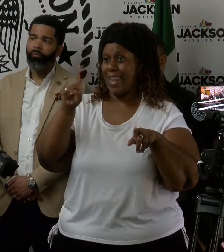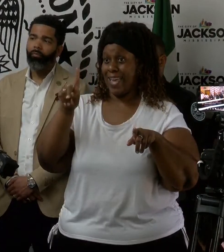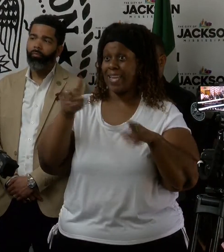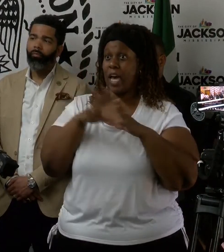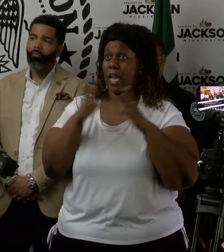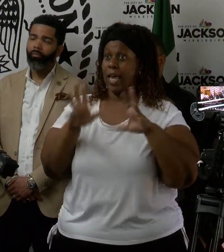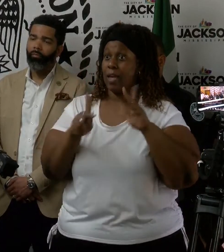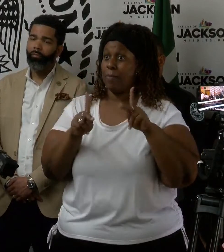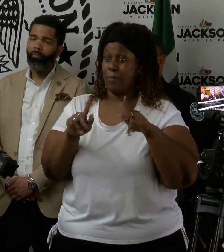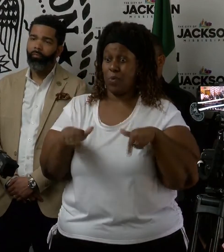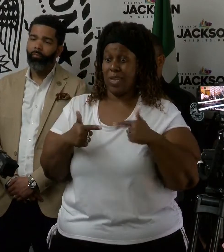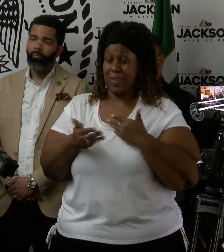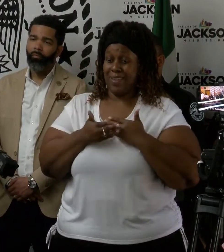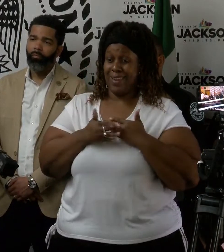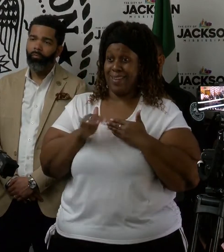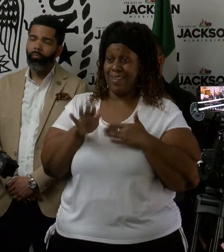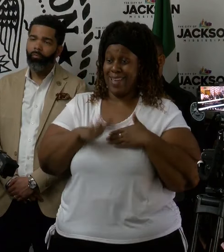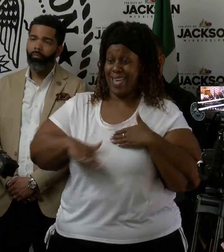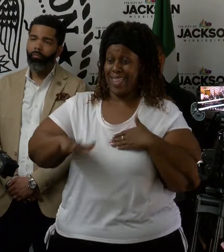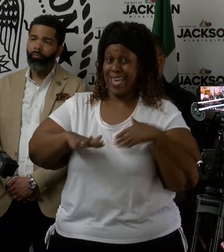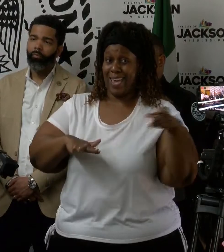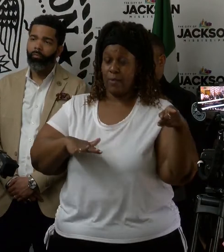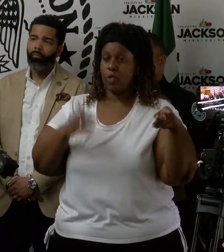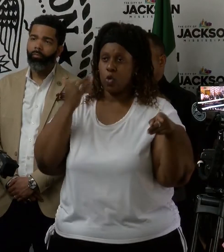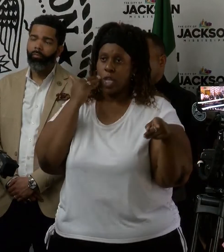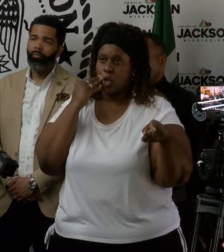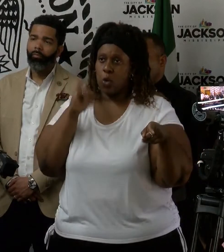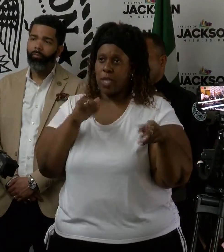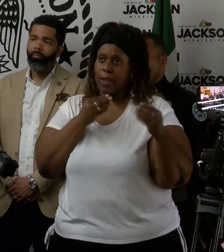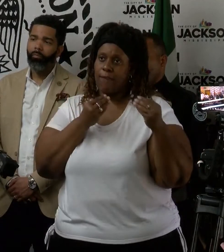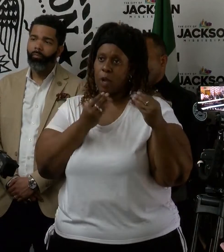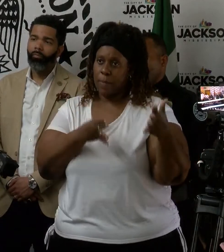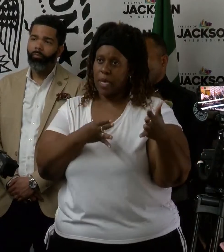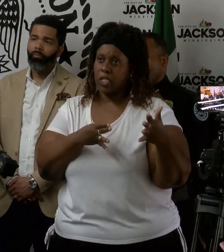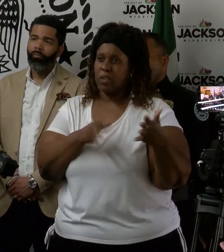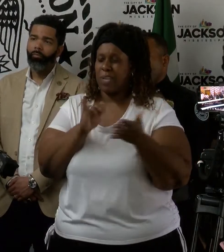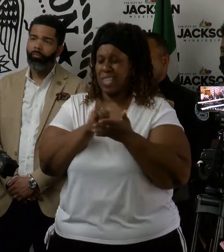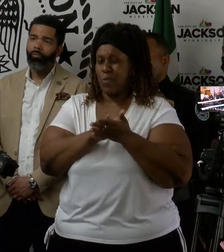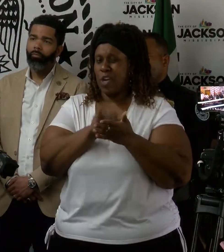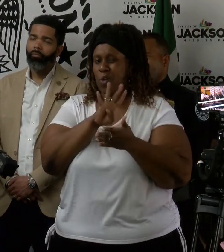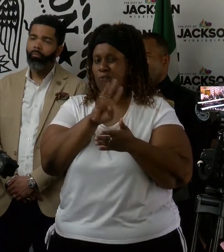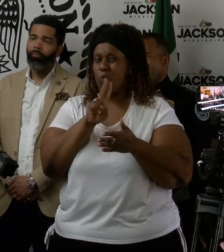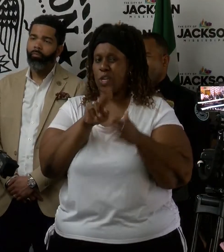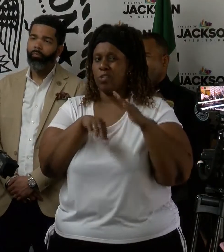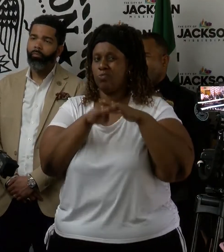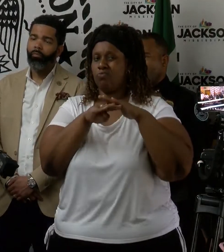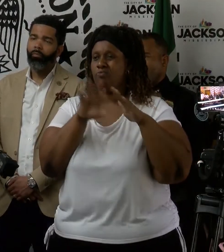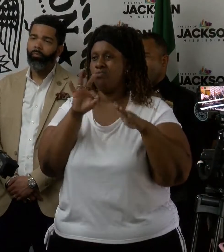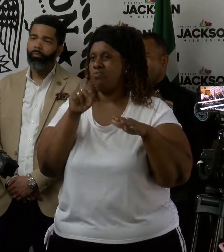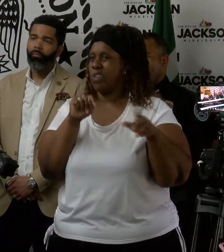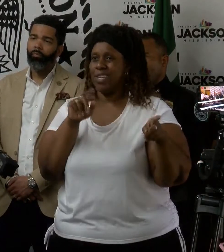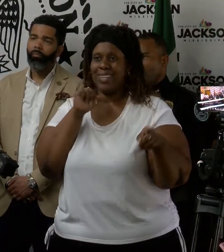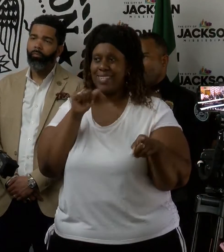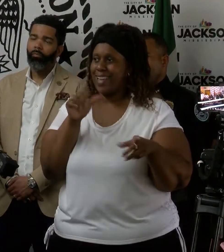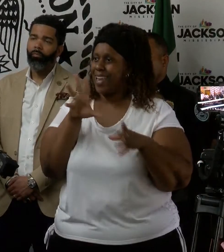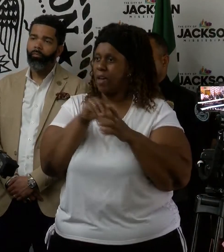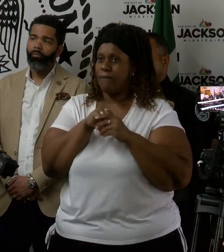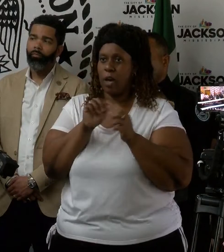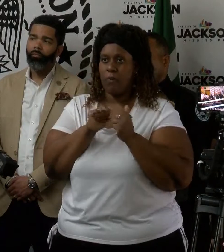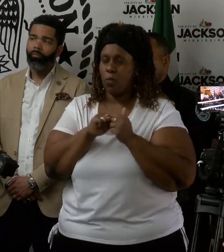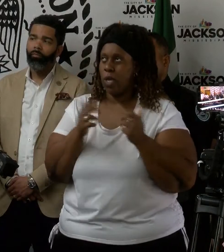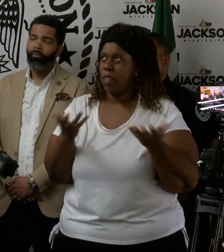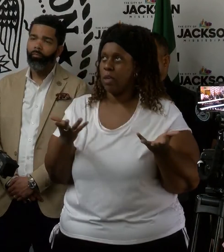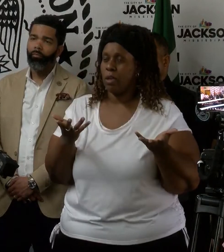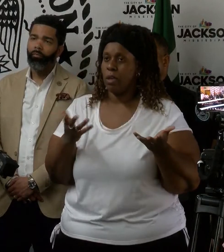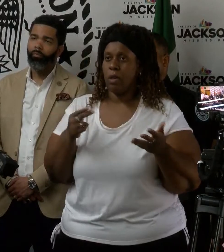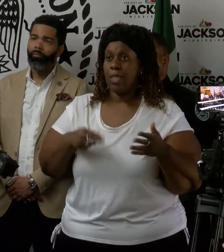live right next to that gauge, and it's good that they would have that resource. But that one now will go to about 42 feet, and it has nothing to do with with